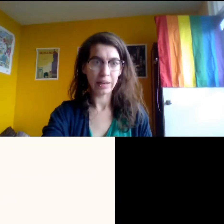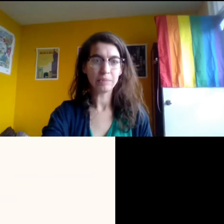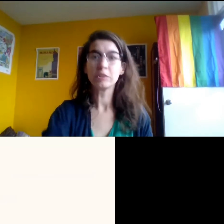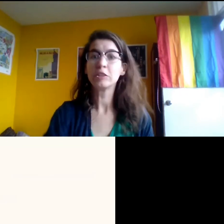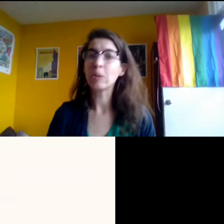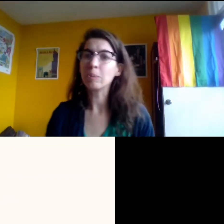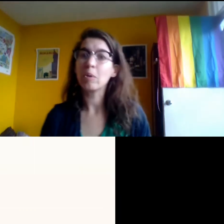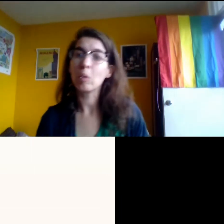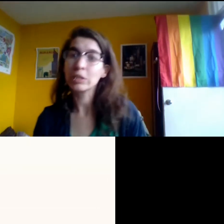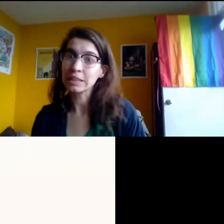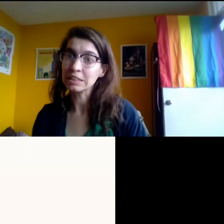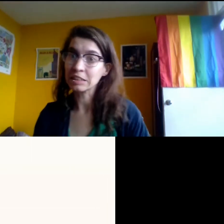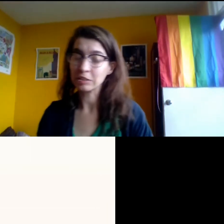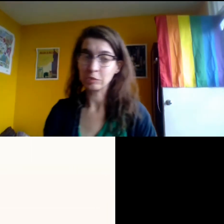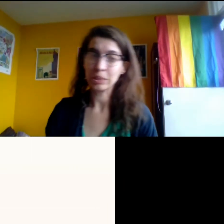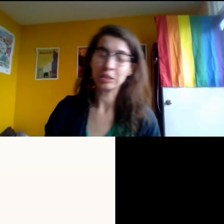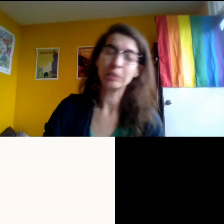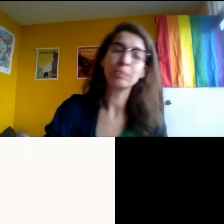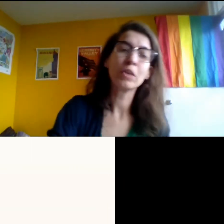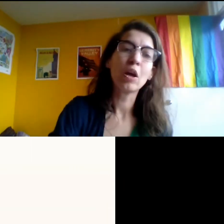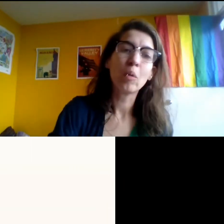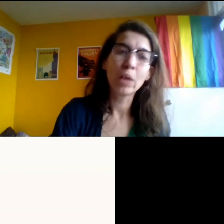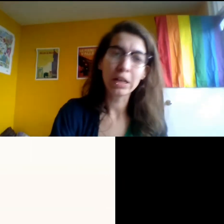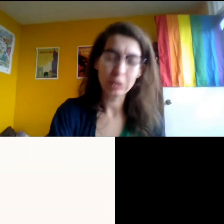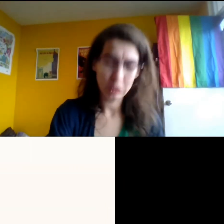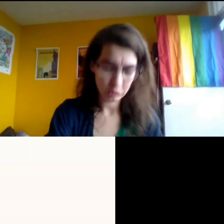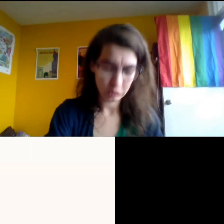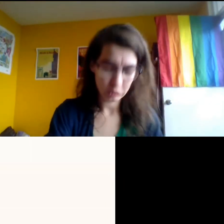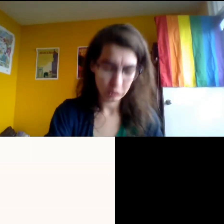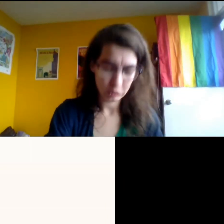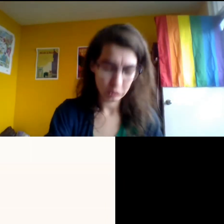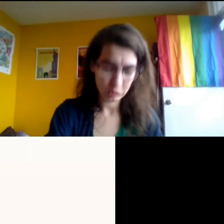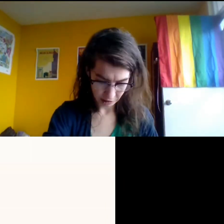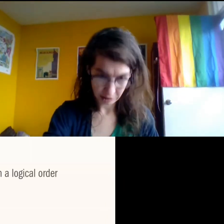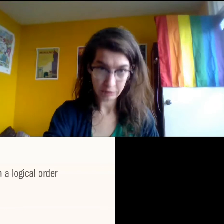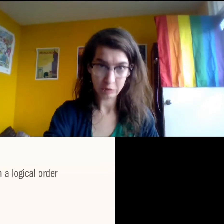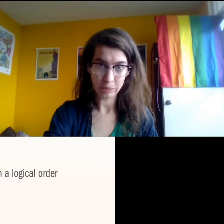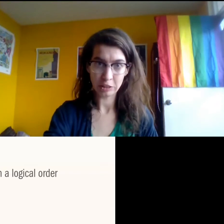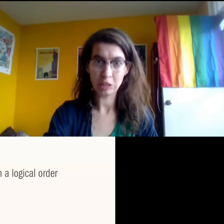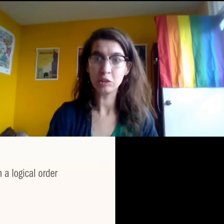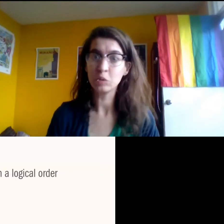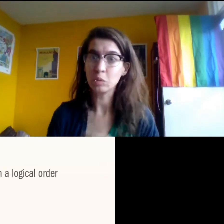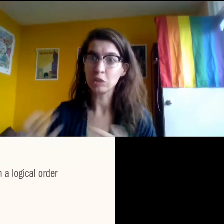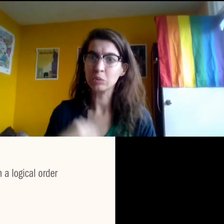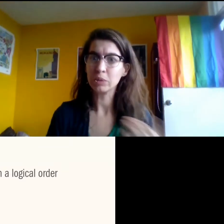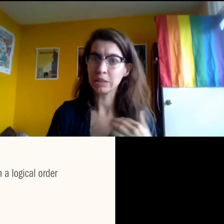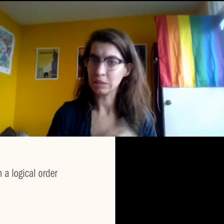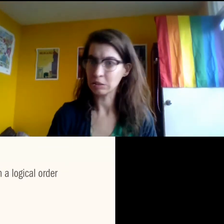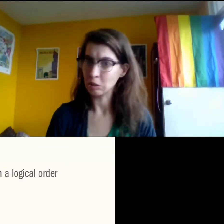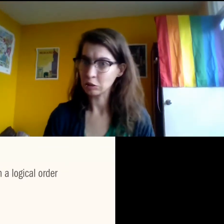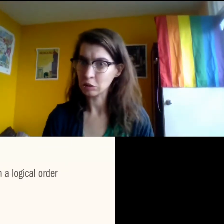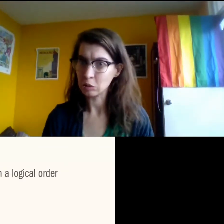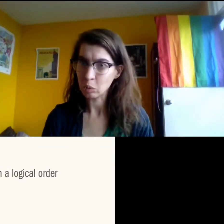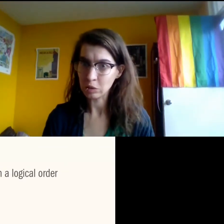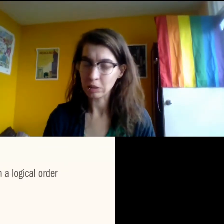Okay. So organizing your information. When you start organizing your information, you want to put it in a logical order.